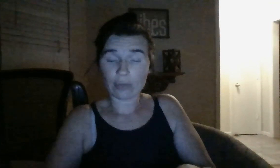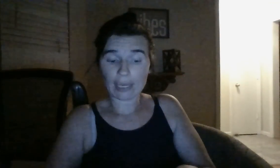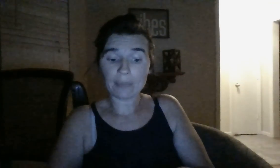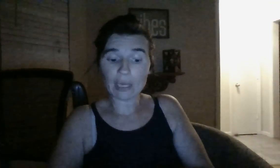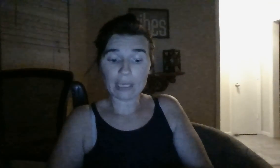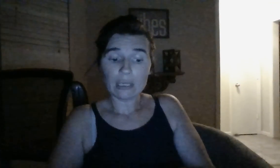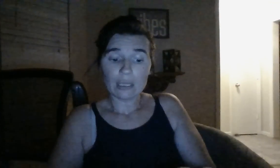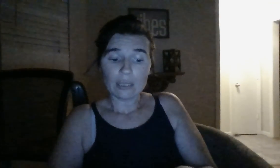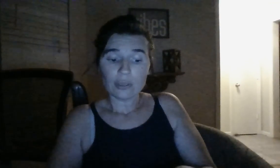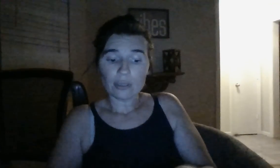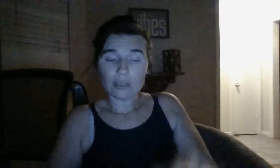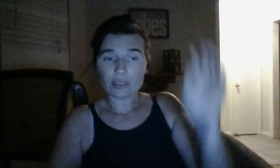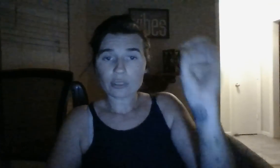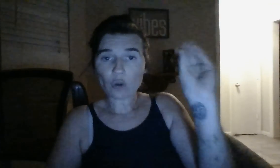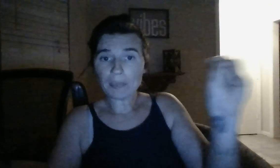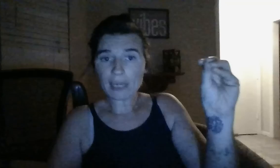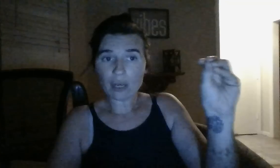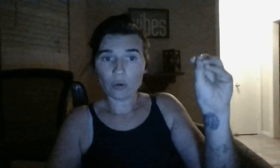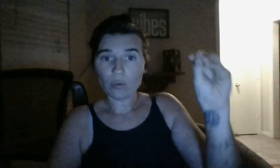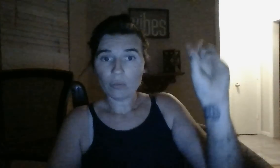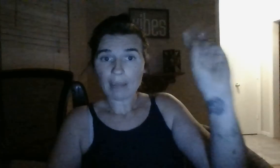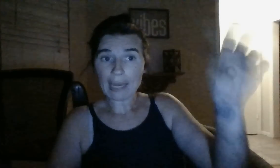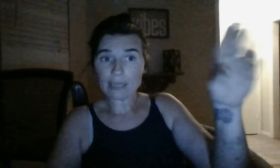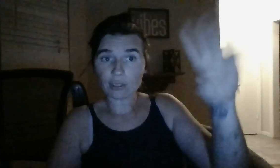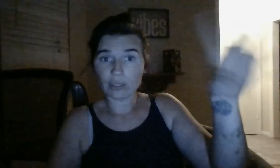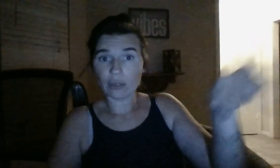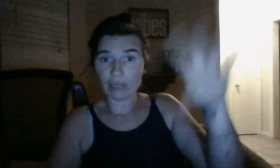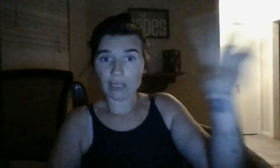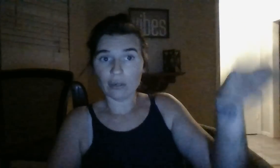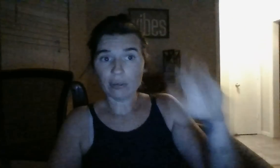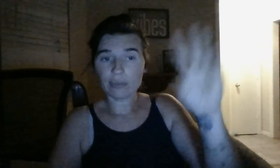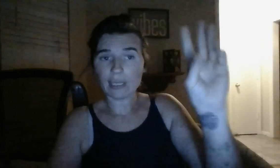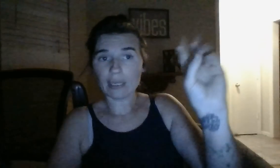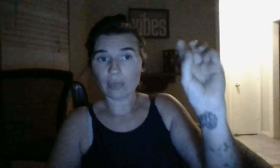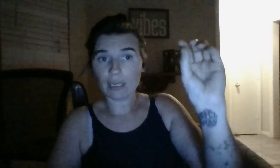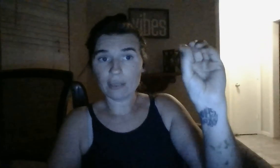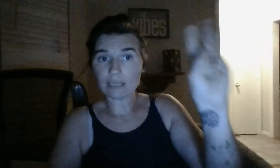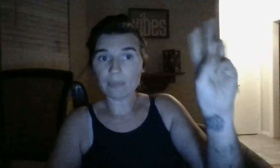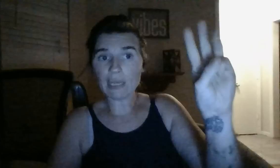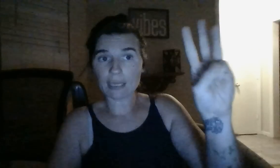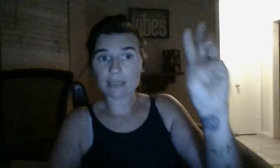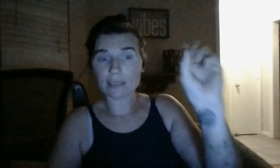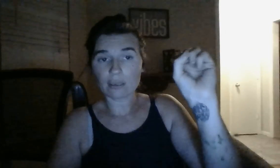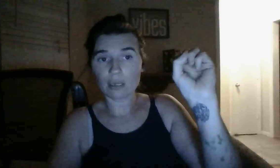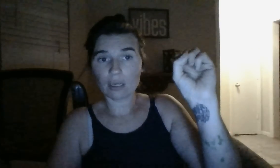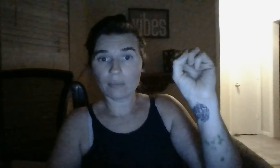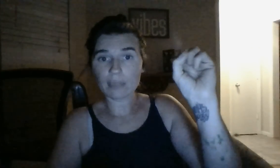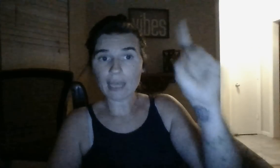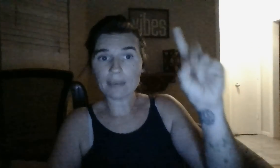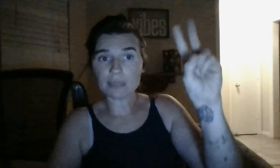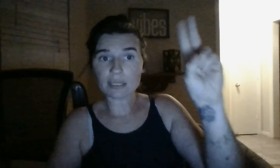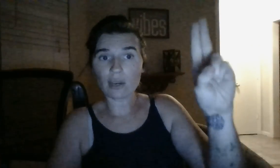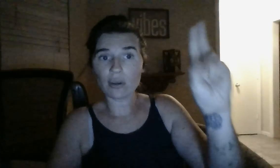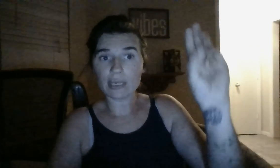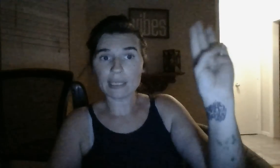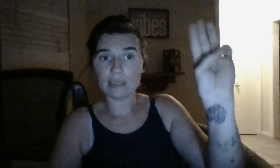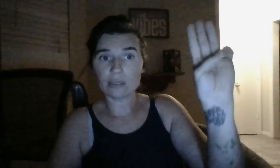didn't know that. But, Scorpio masculine over here. That, in this mix. Caps, Aries, and